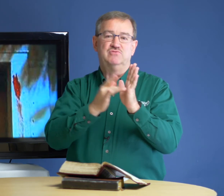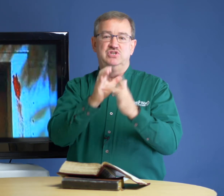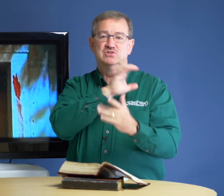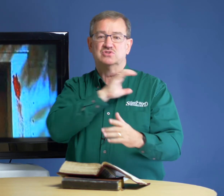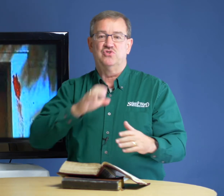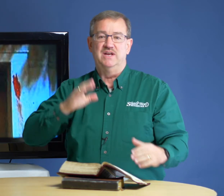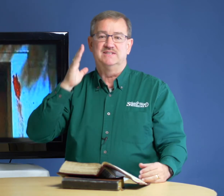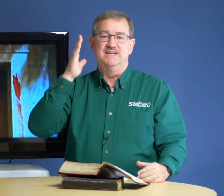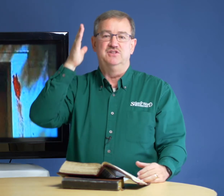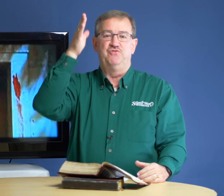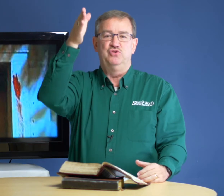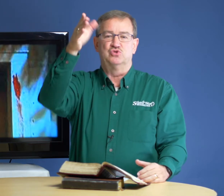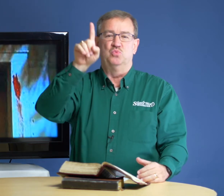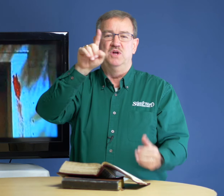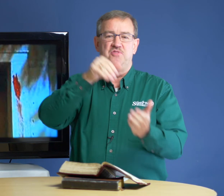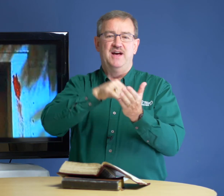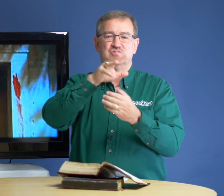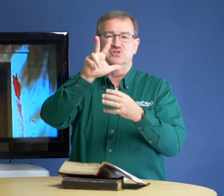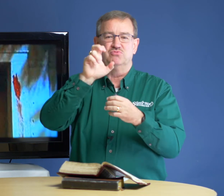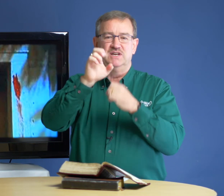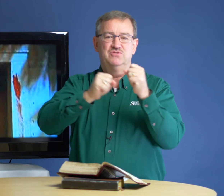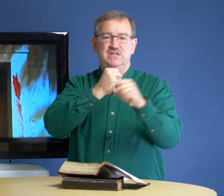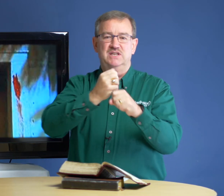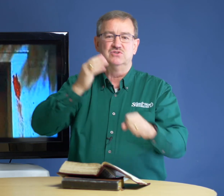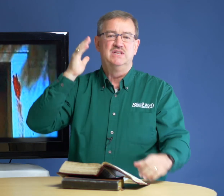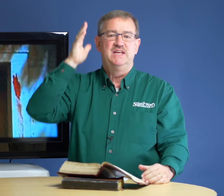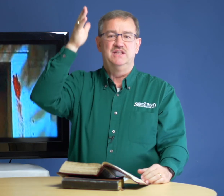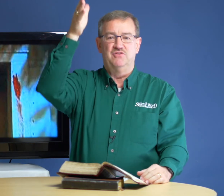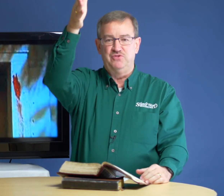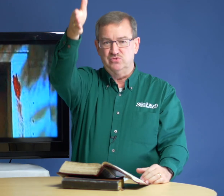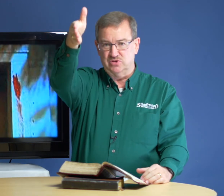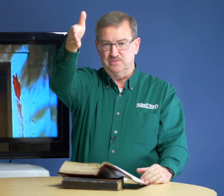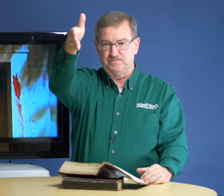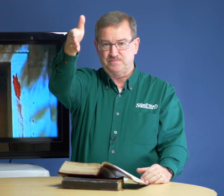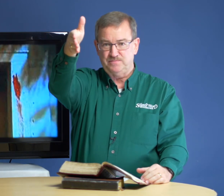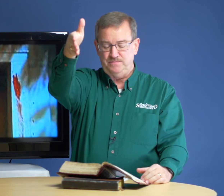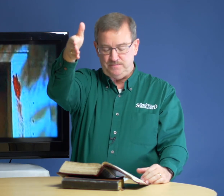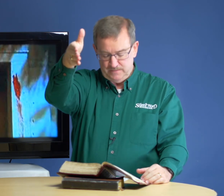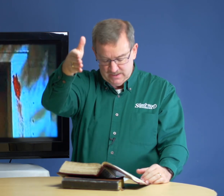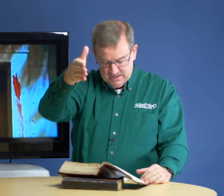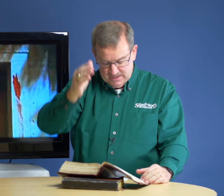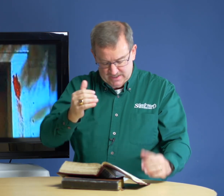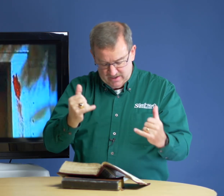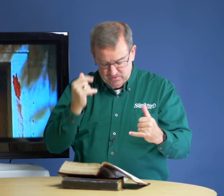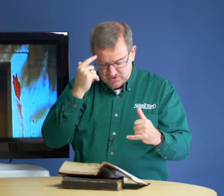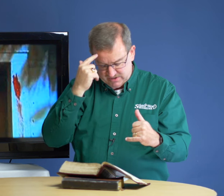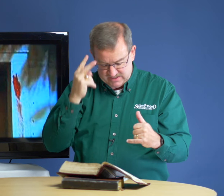Jesus Christ in the future, 1300 years in the future. Now I want you to see